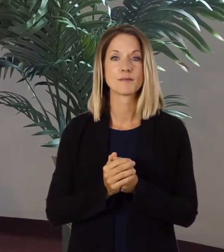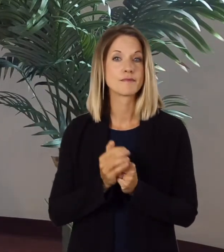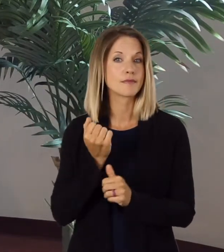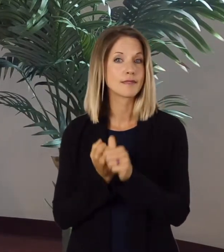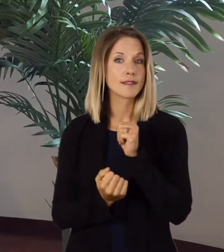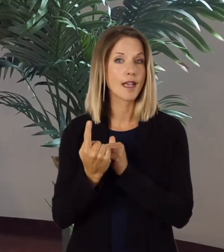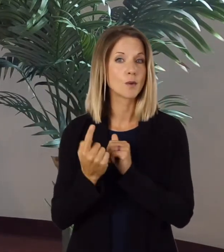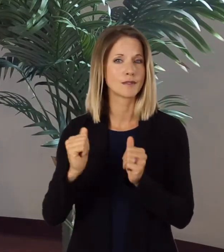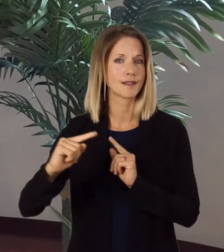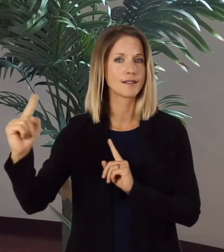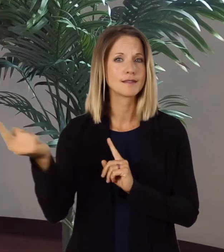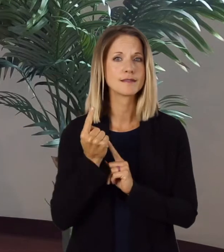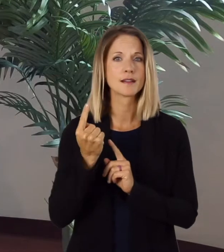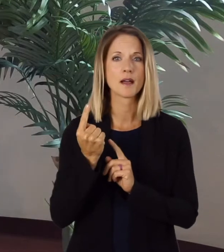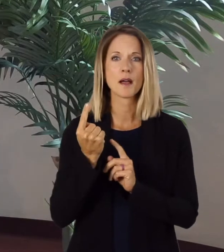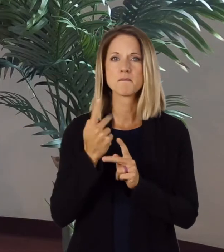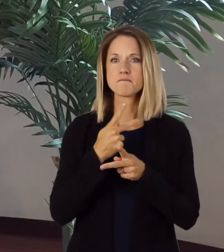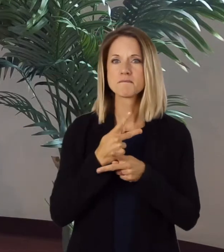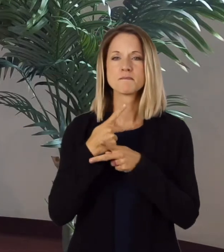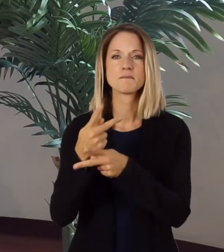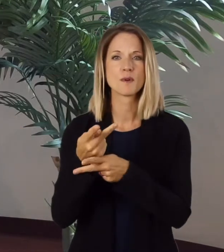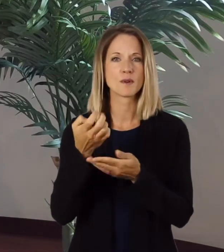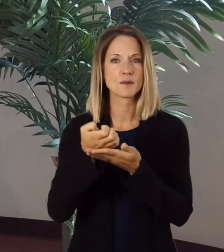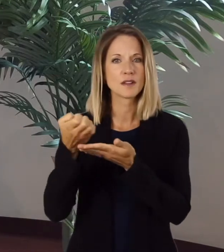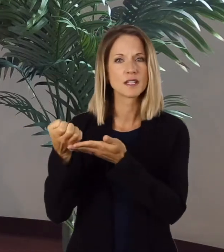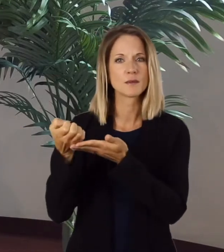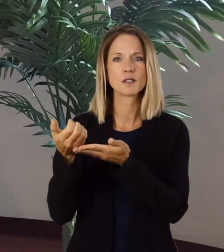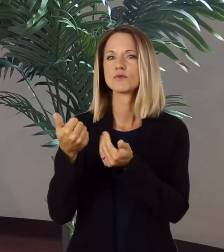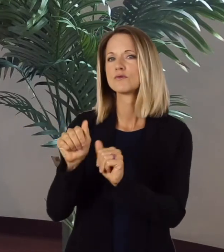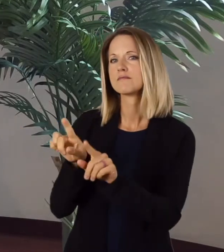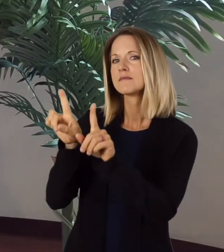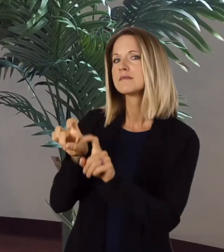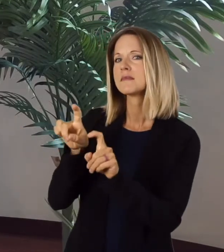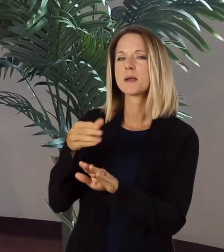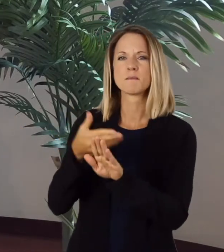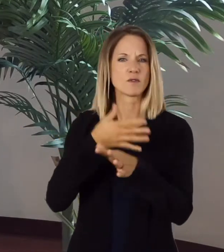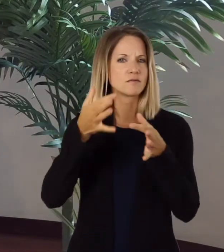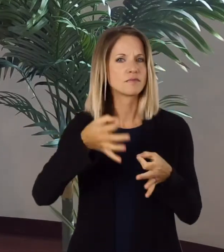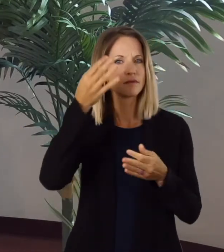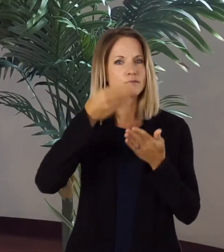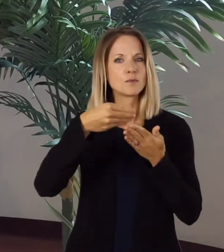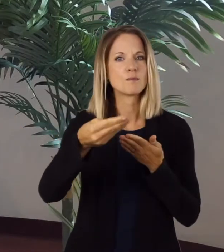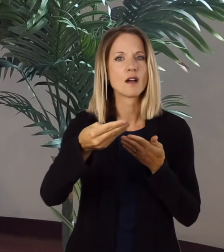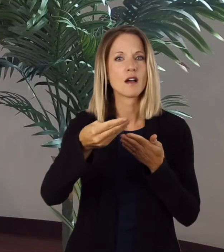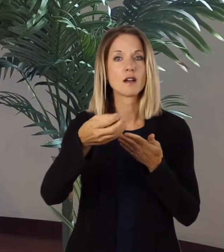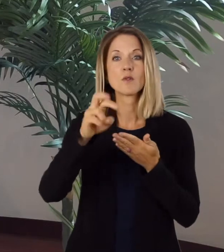to ATLA to receive a loan of equipment to try it before you decide to buy something or get it through another